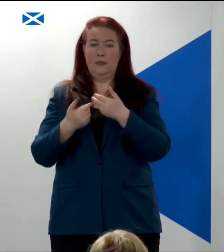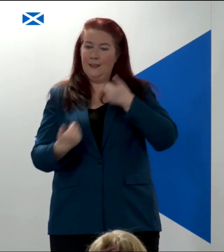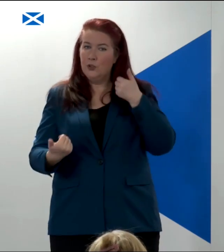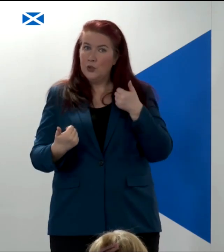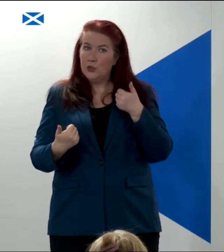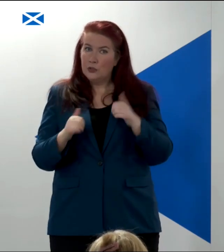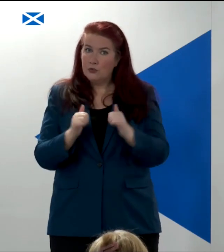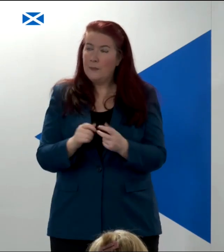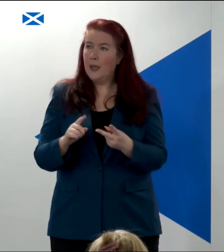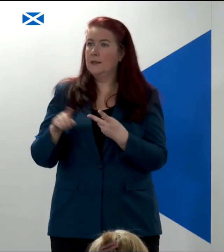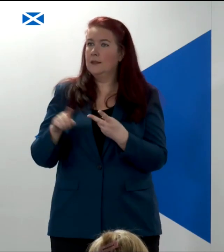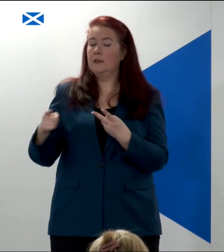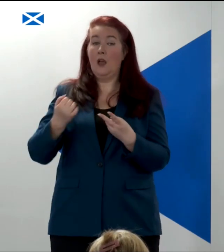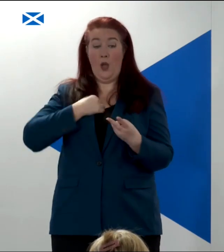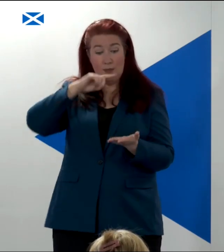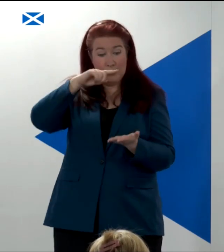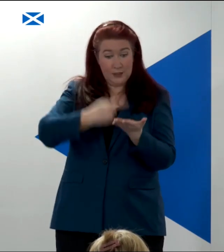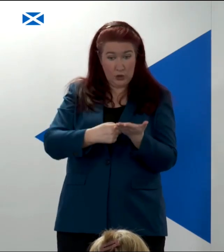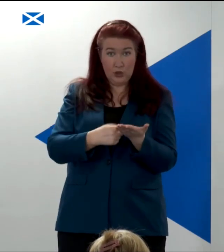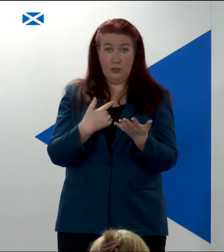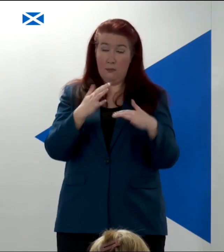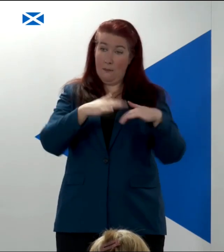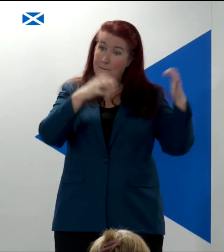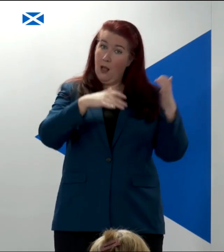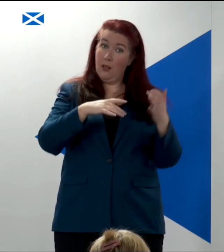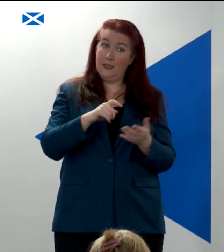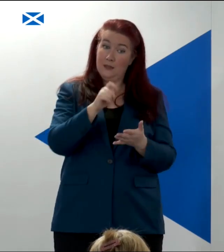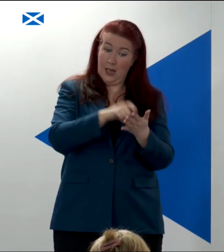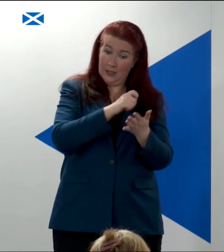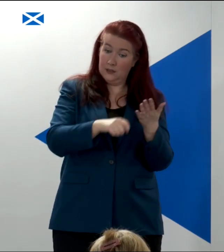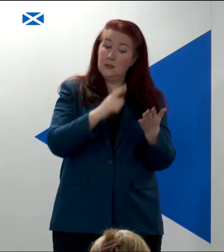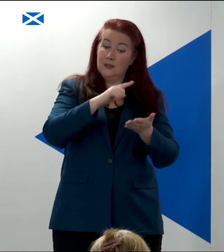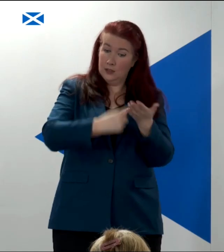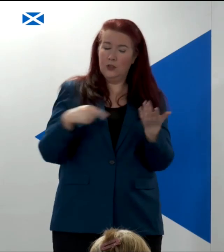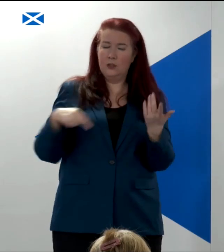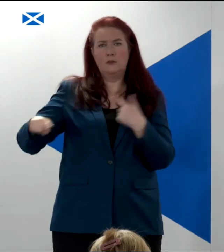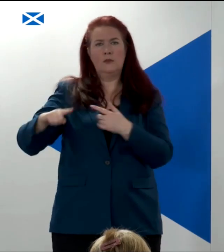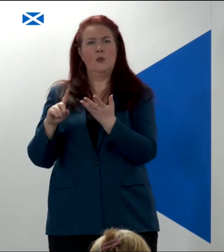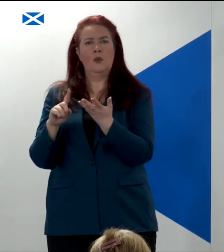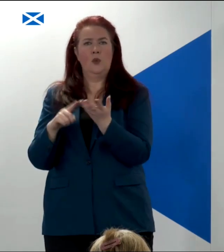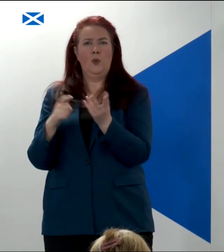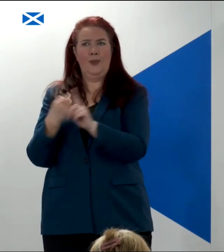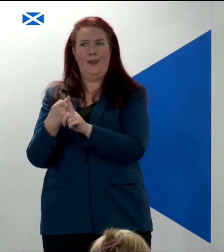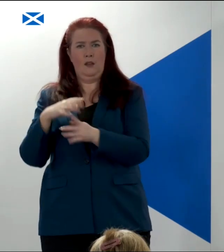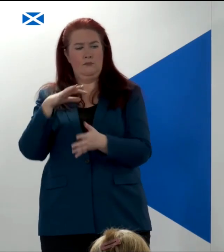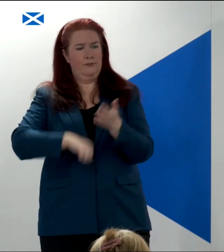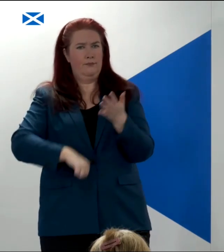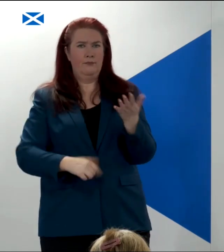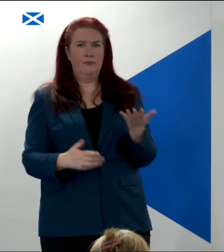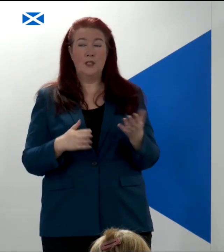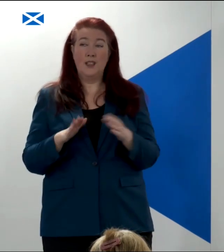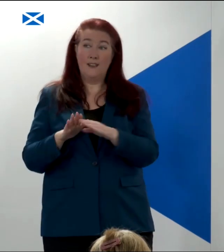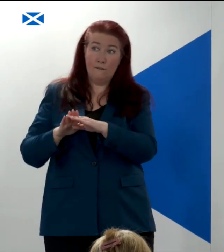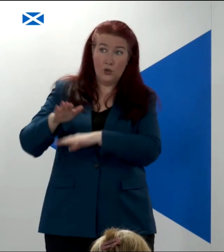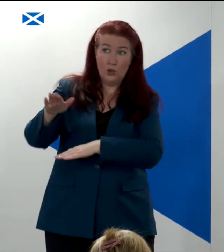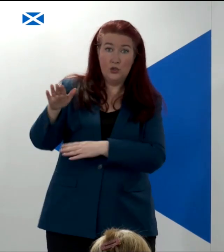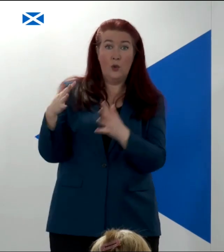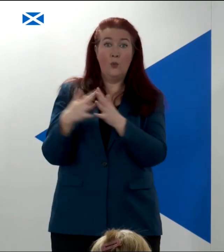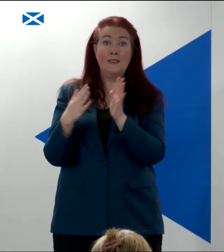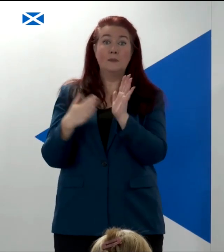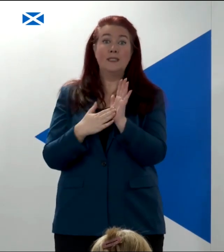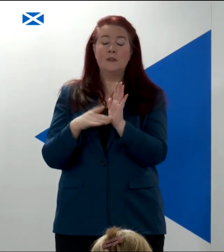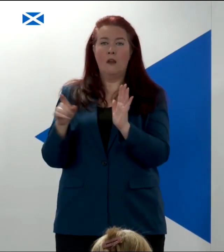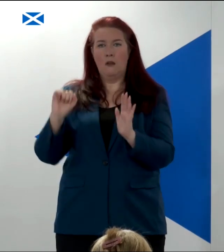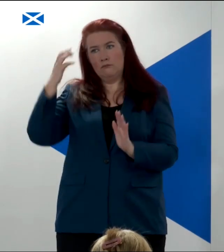decisions made by an elected Scottish parliament. In future, Westminster sovereignty, of course, could